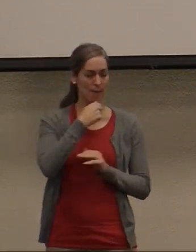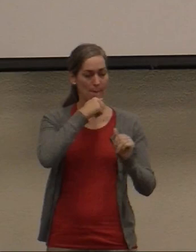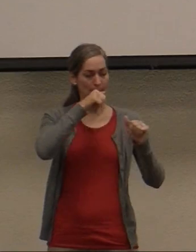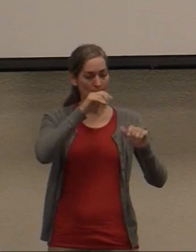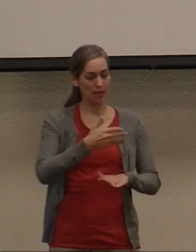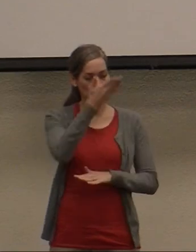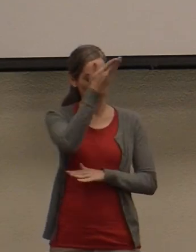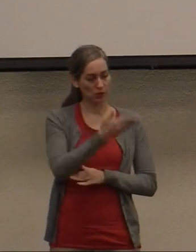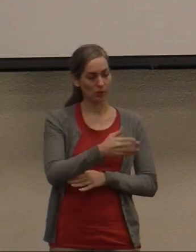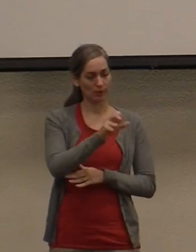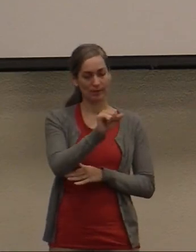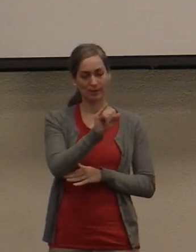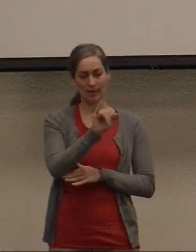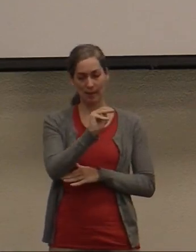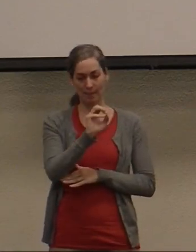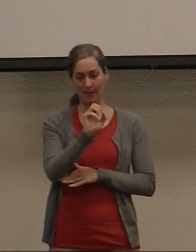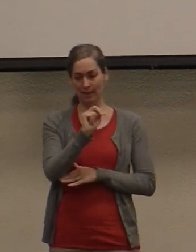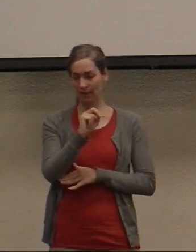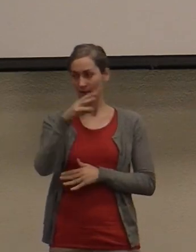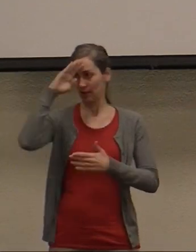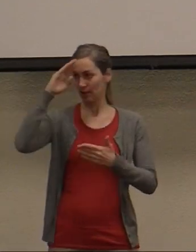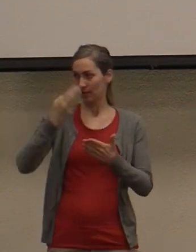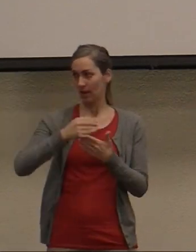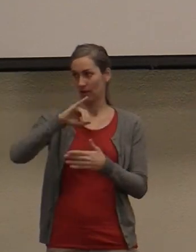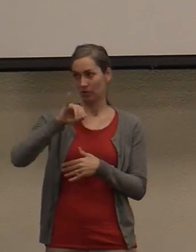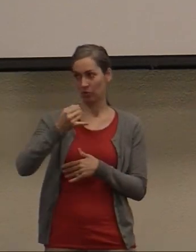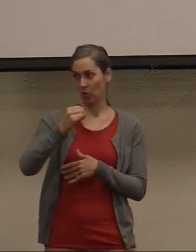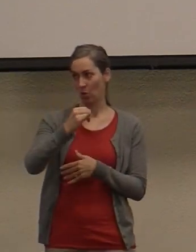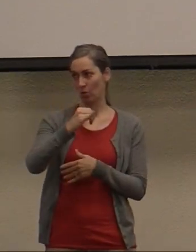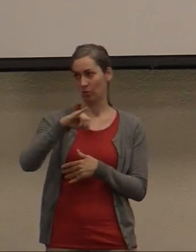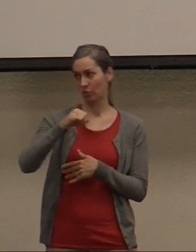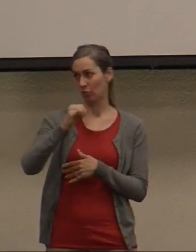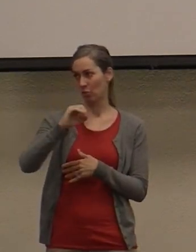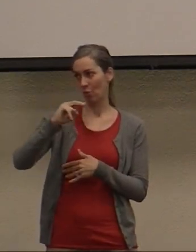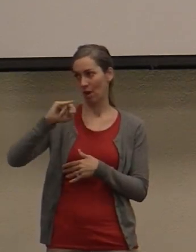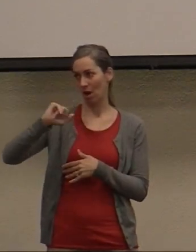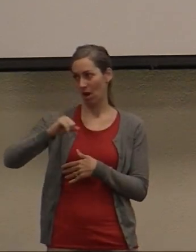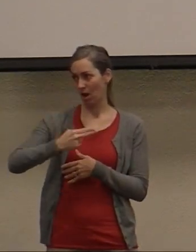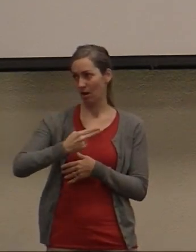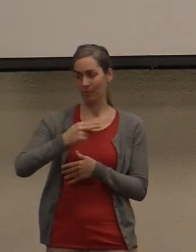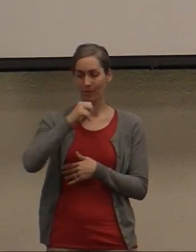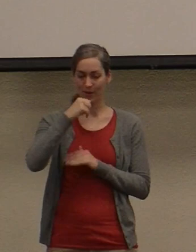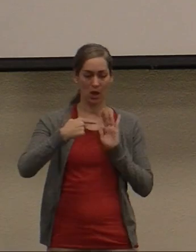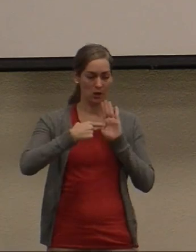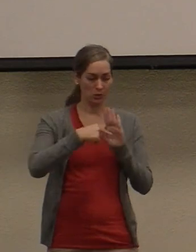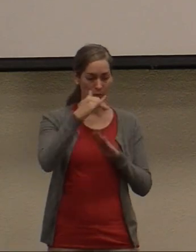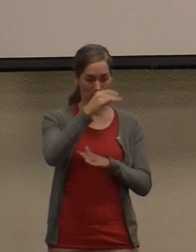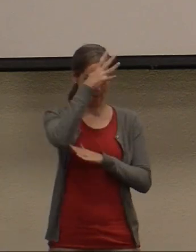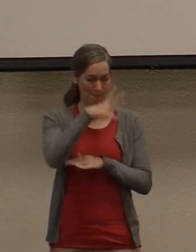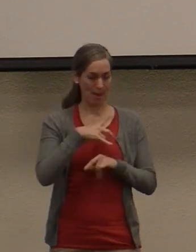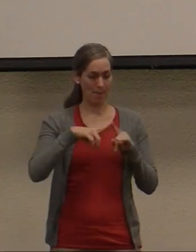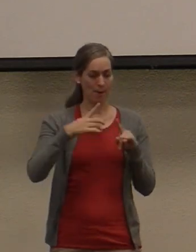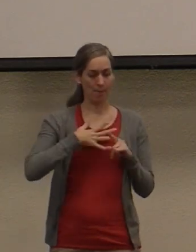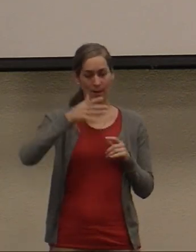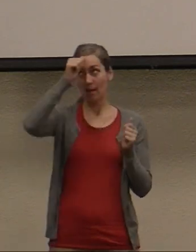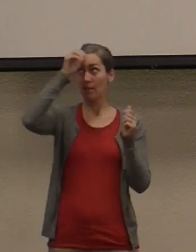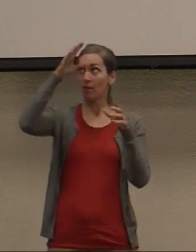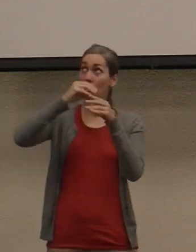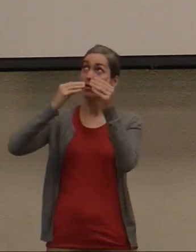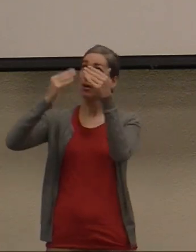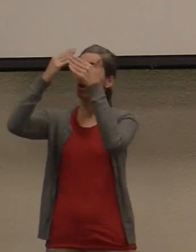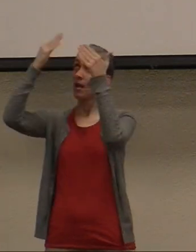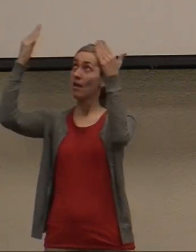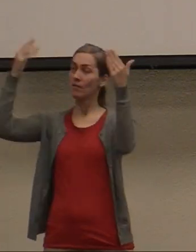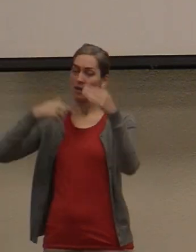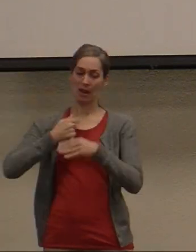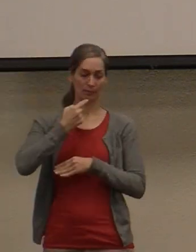blessed are you, Simon, son of Jonah, for this was not revealed to you by man, but by my Father in heaven. And I tell